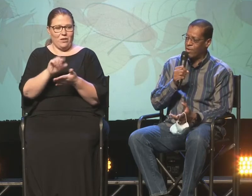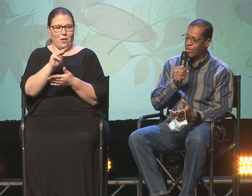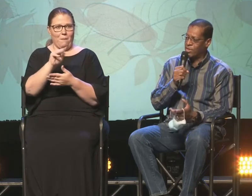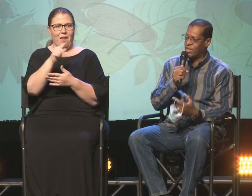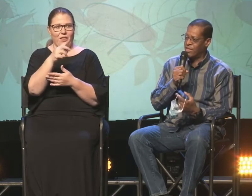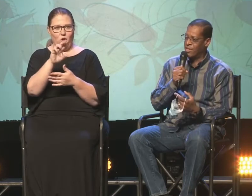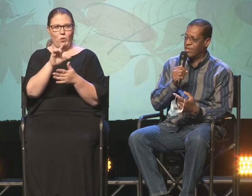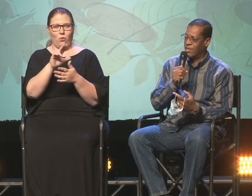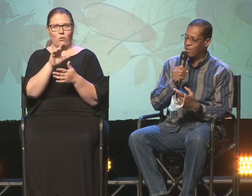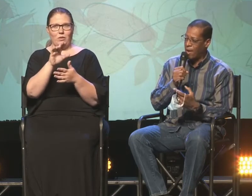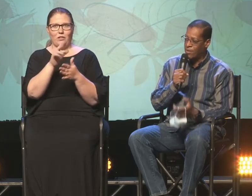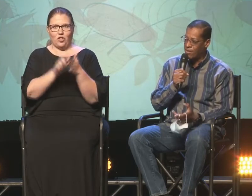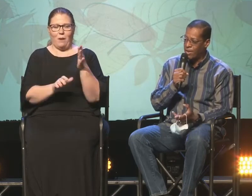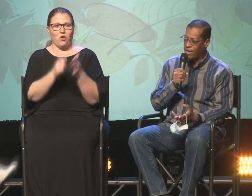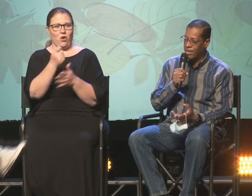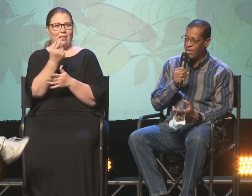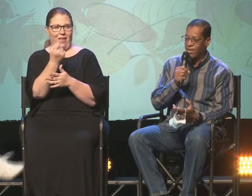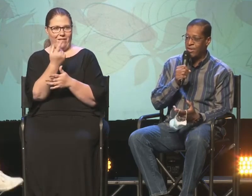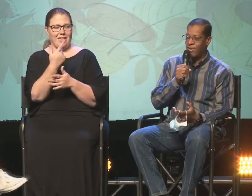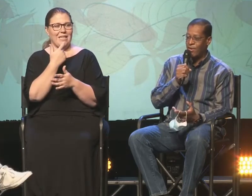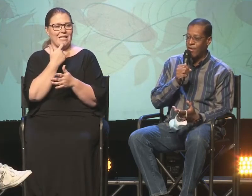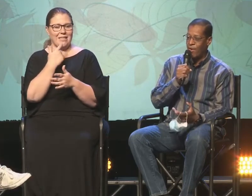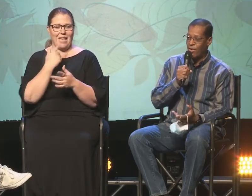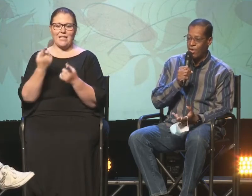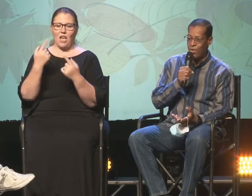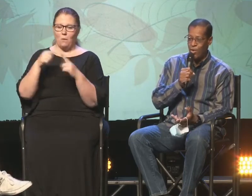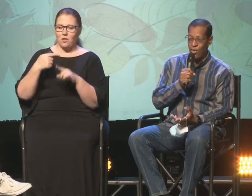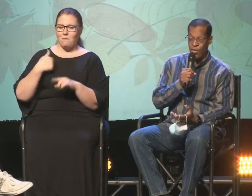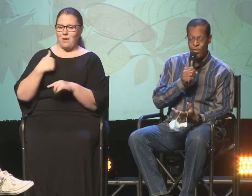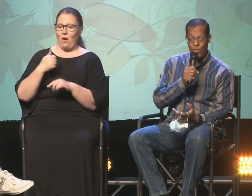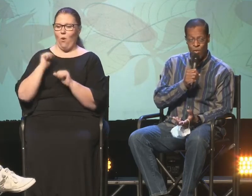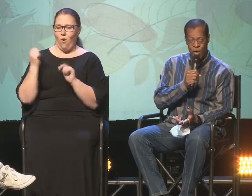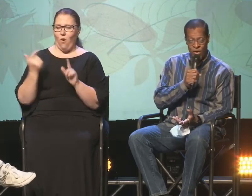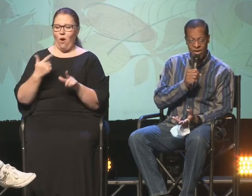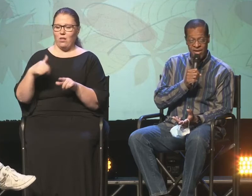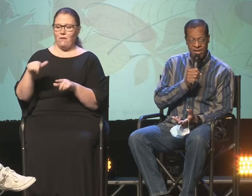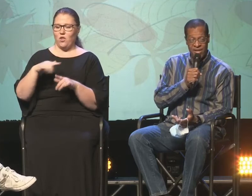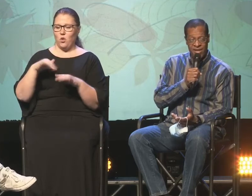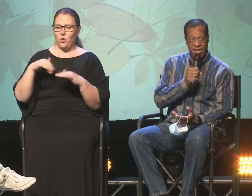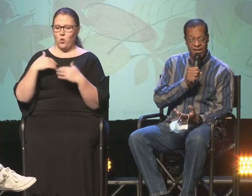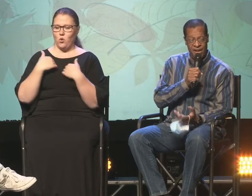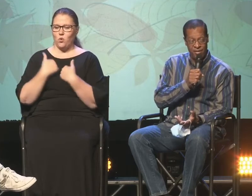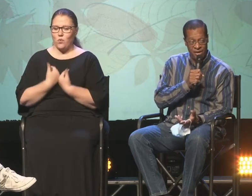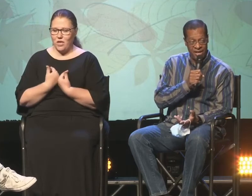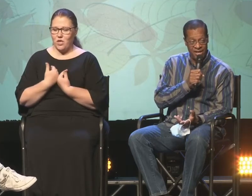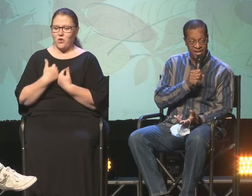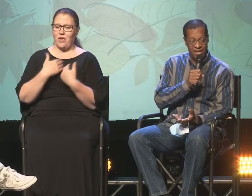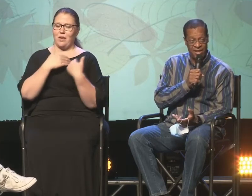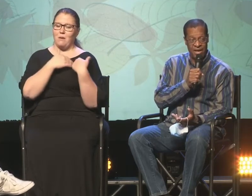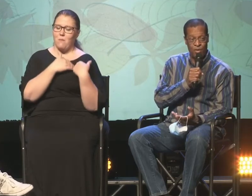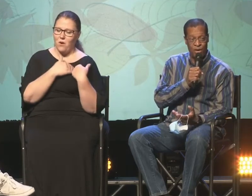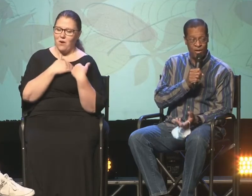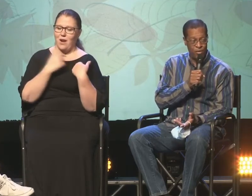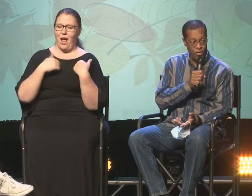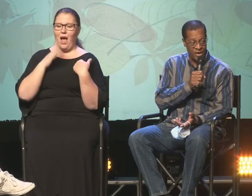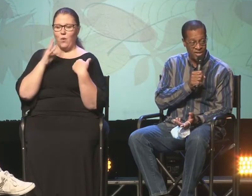28, where it says, Come to me, all ye who are weary and heavy laden, and I will give you rest.